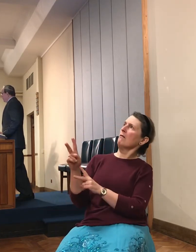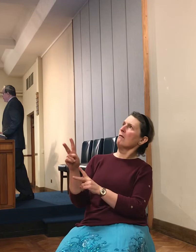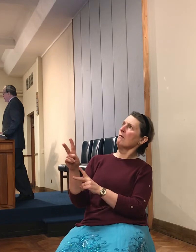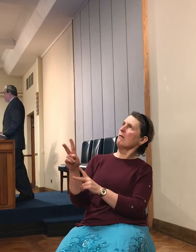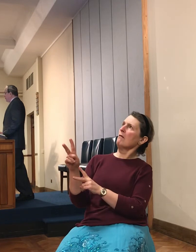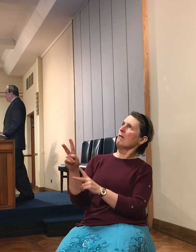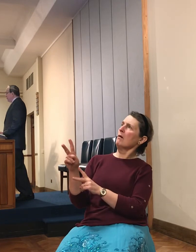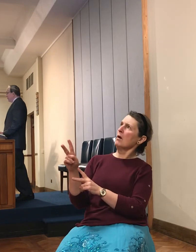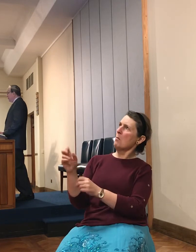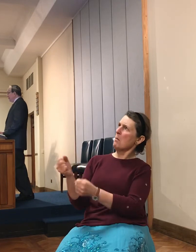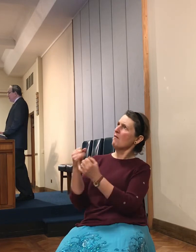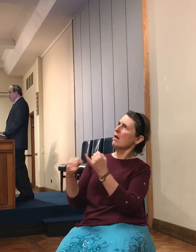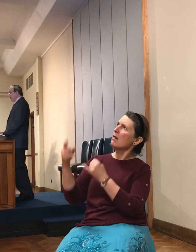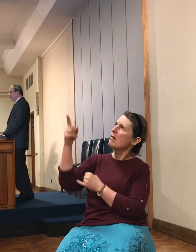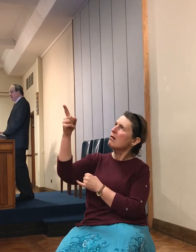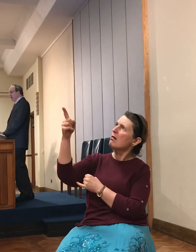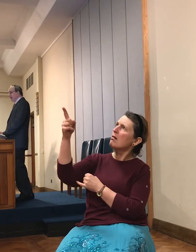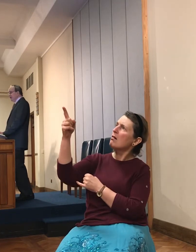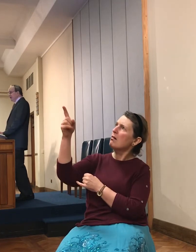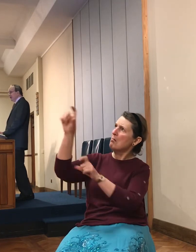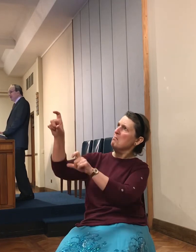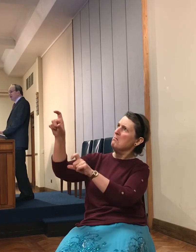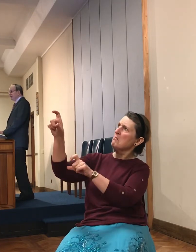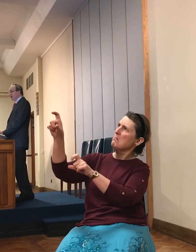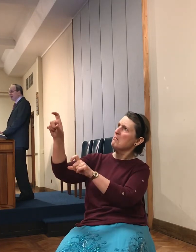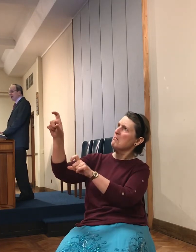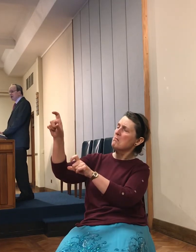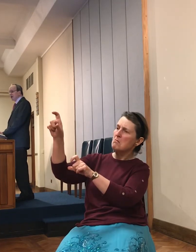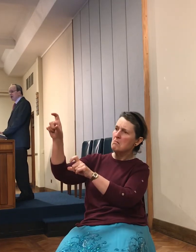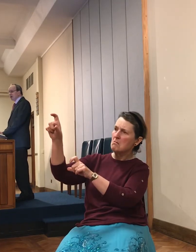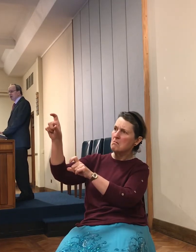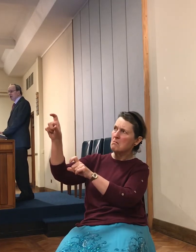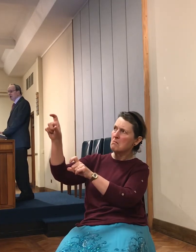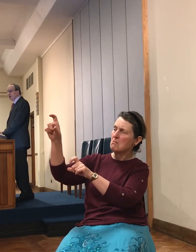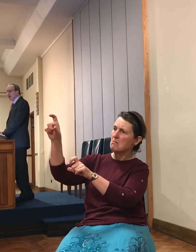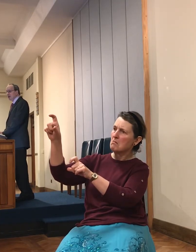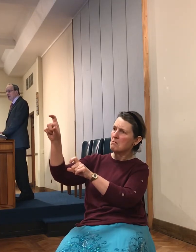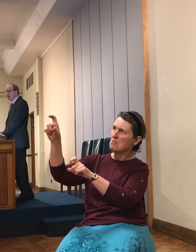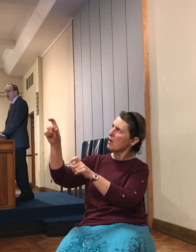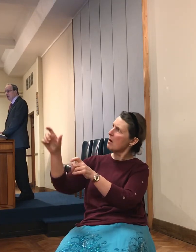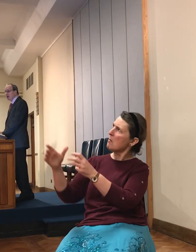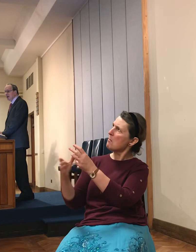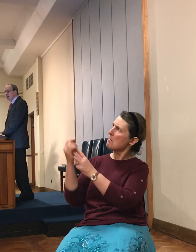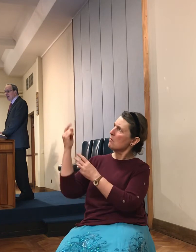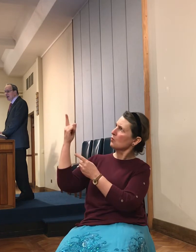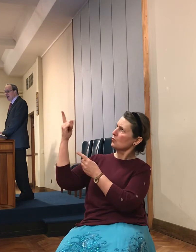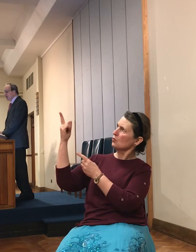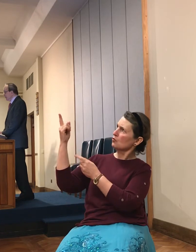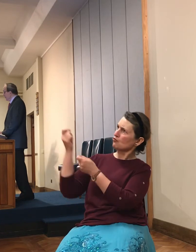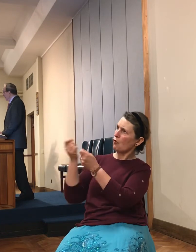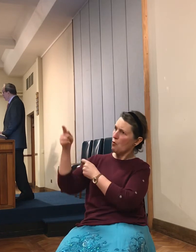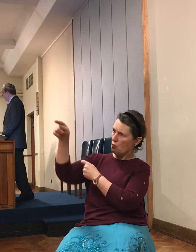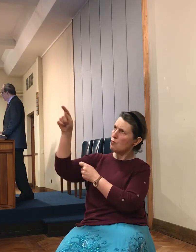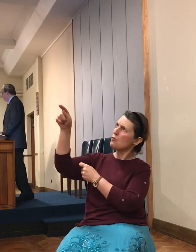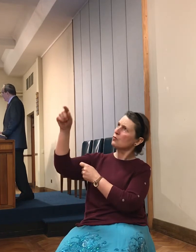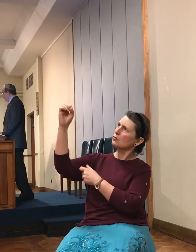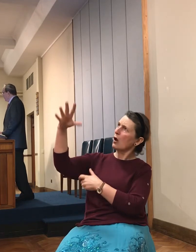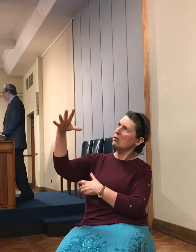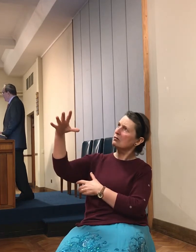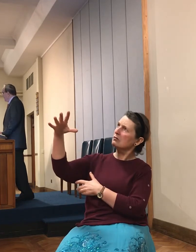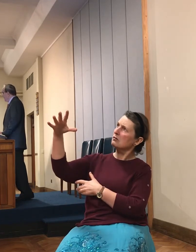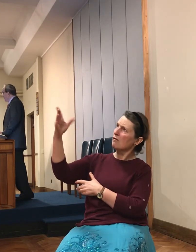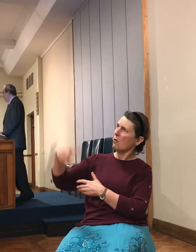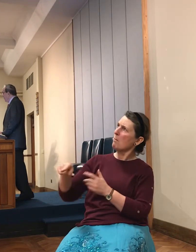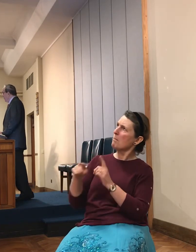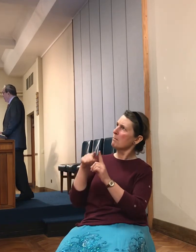at a stroke. The sun is subject to the almighty gods and even the prayers